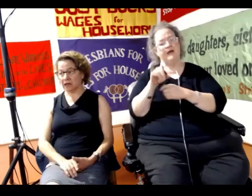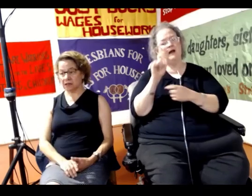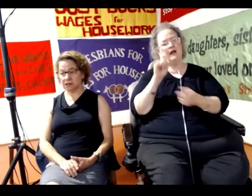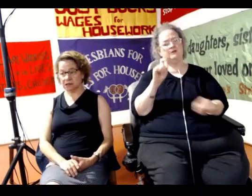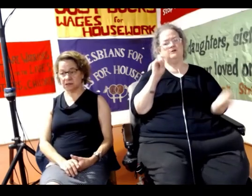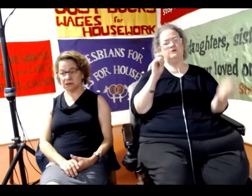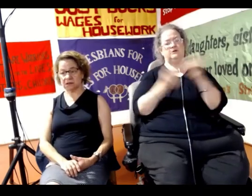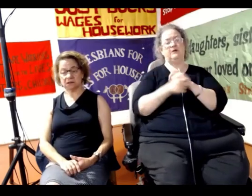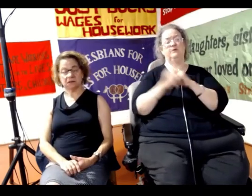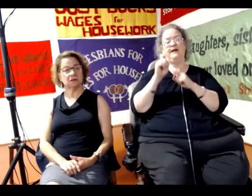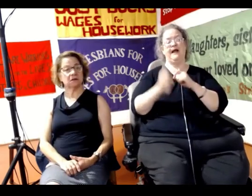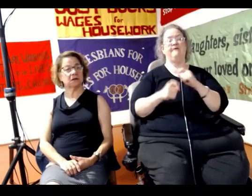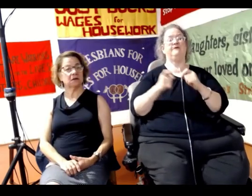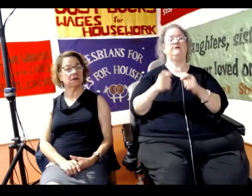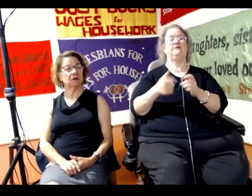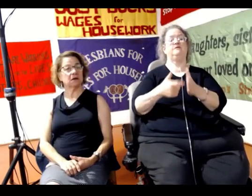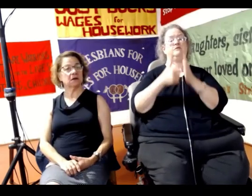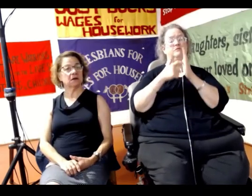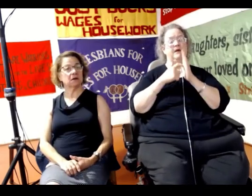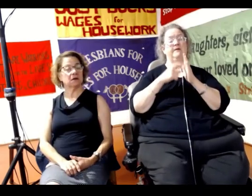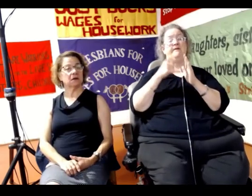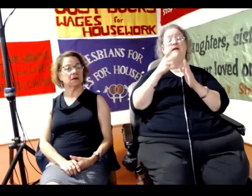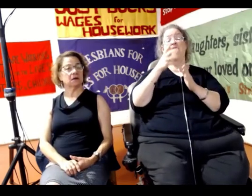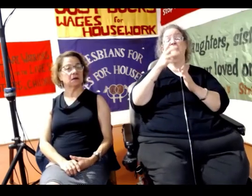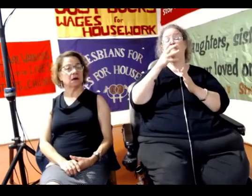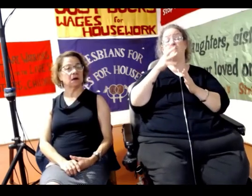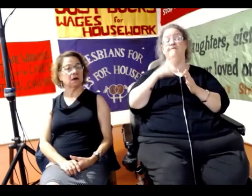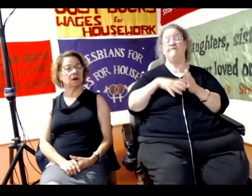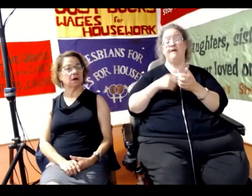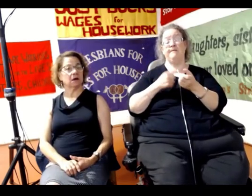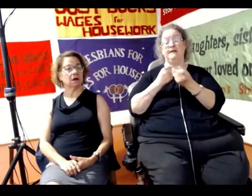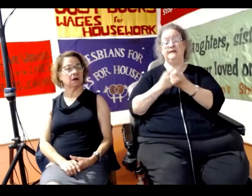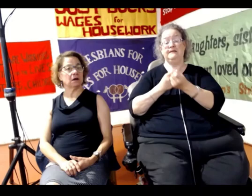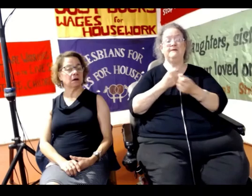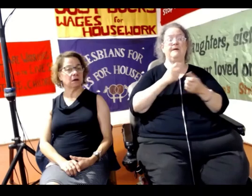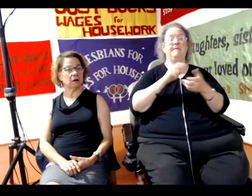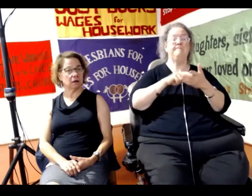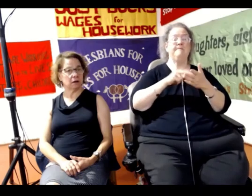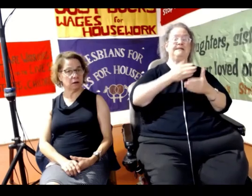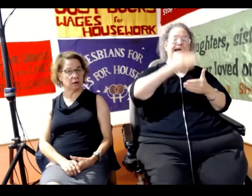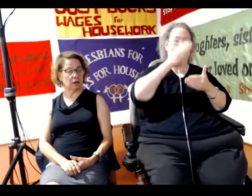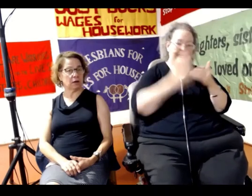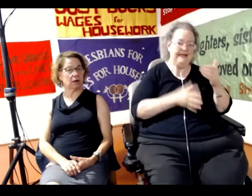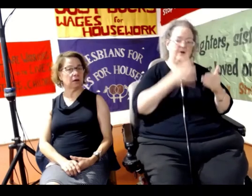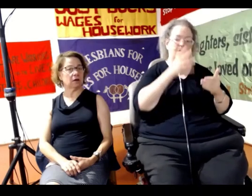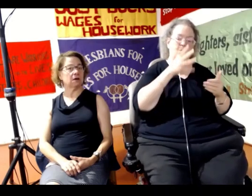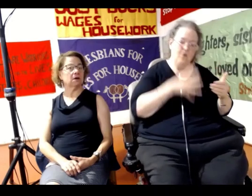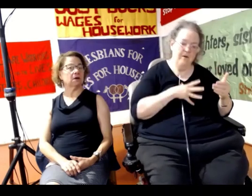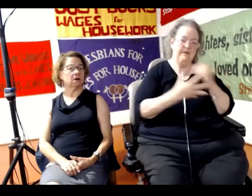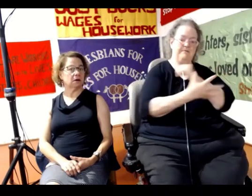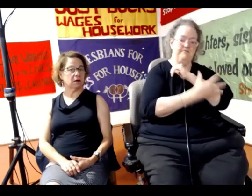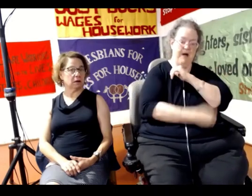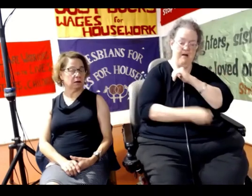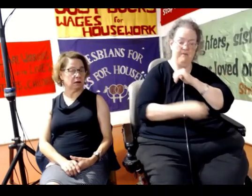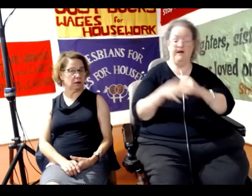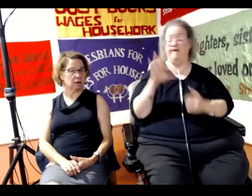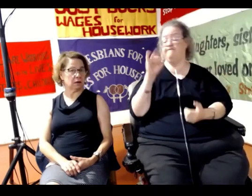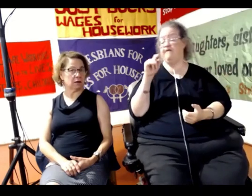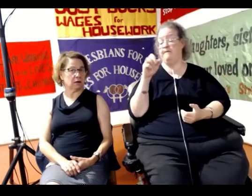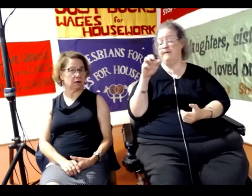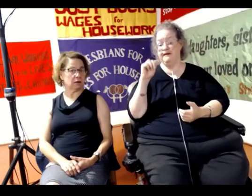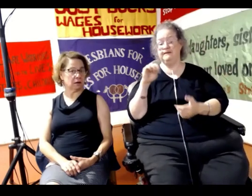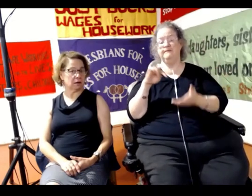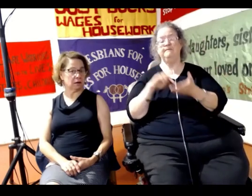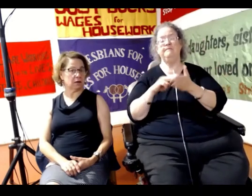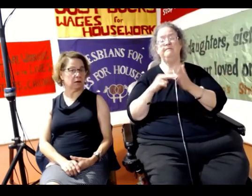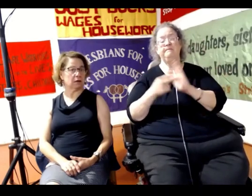demand that feminism means ending women's poverty, that feminism means demanding a care